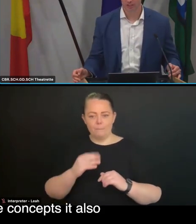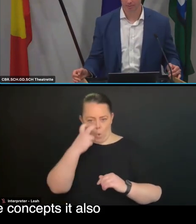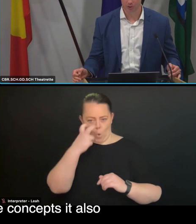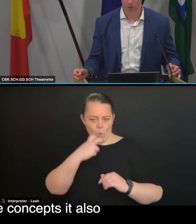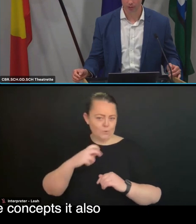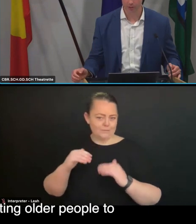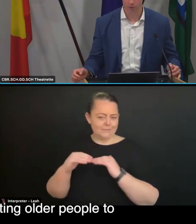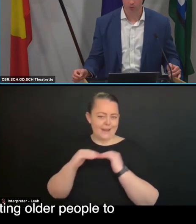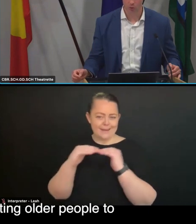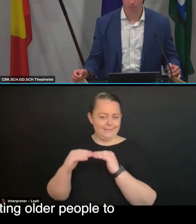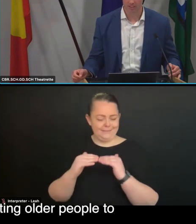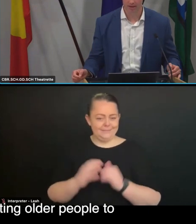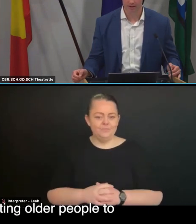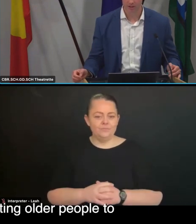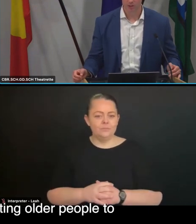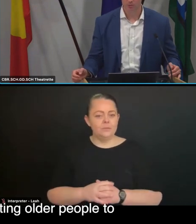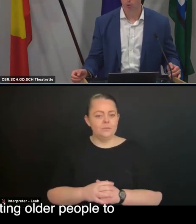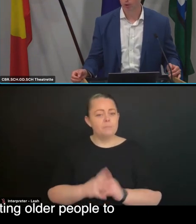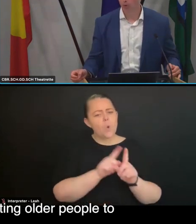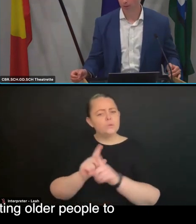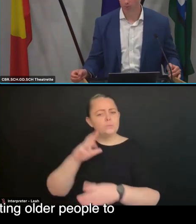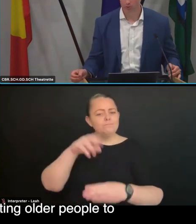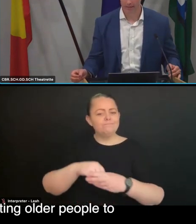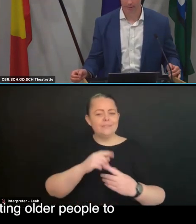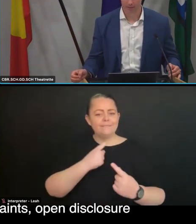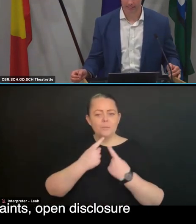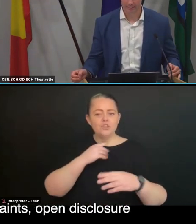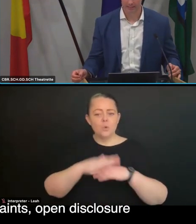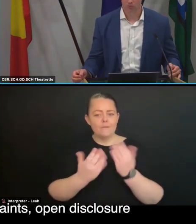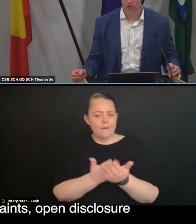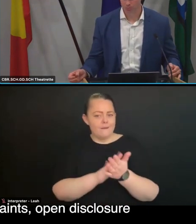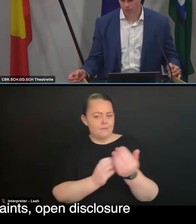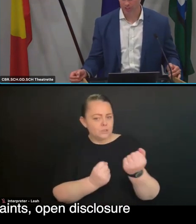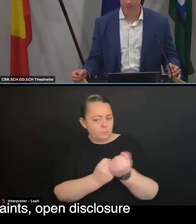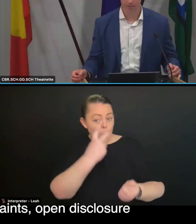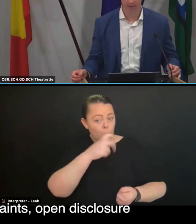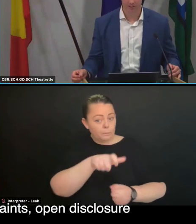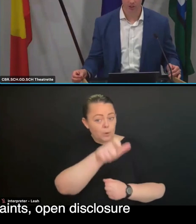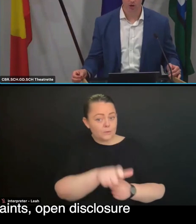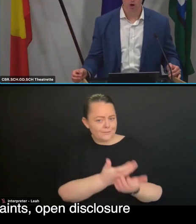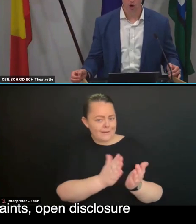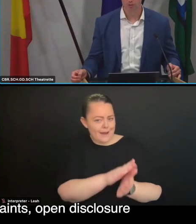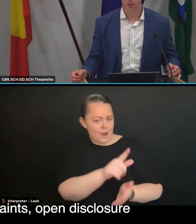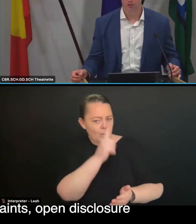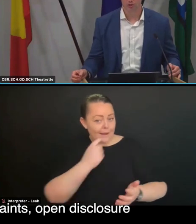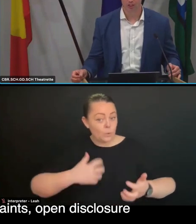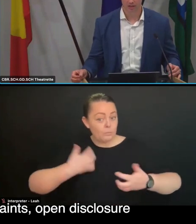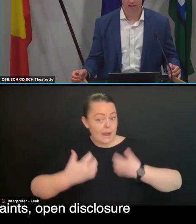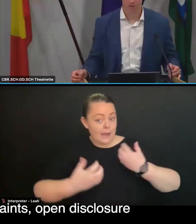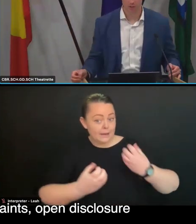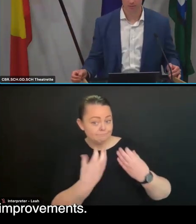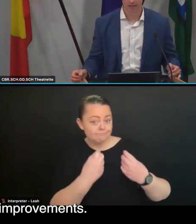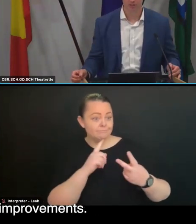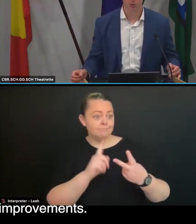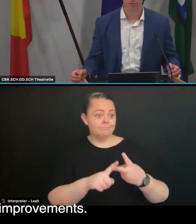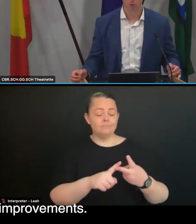these concepts, it also includes requirements about supporting older people to make complaints, responding to complaints, open disclosure